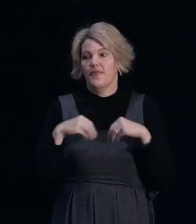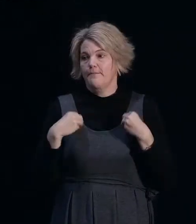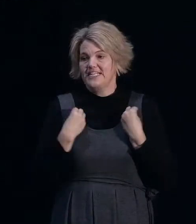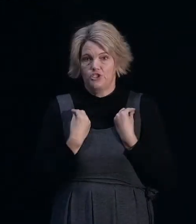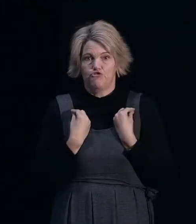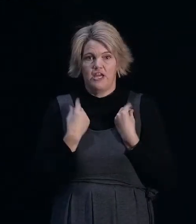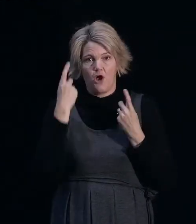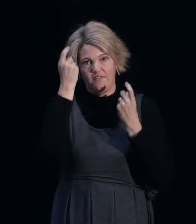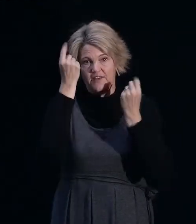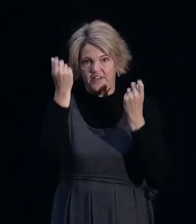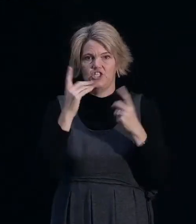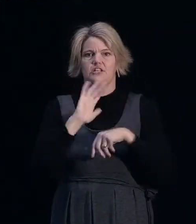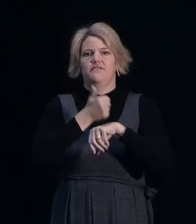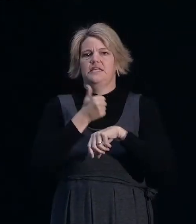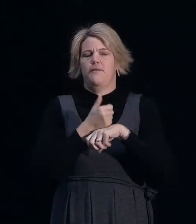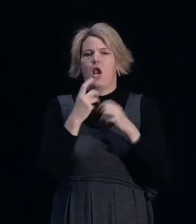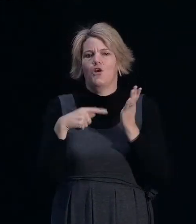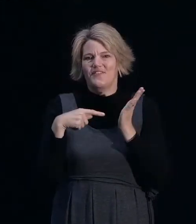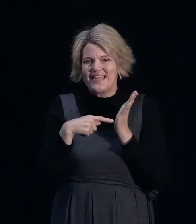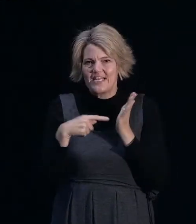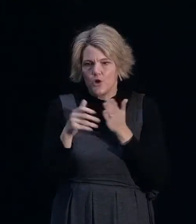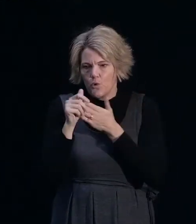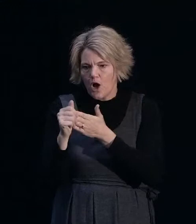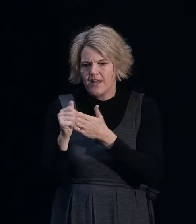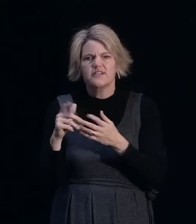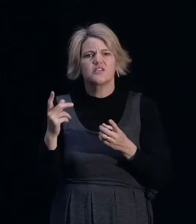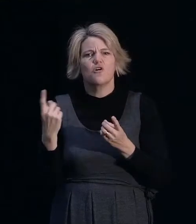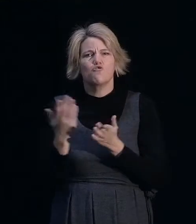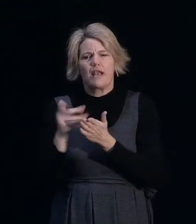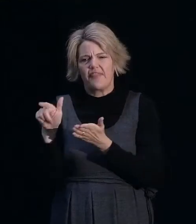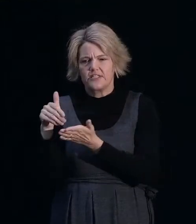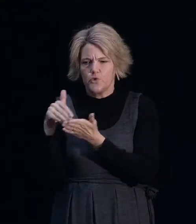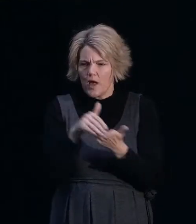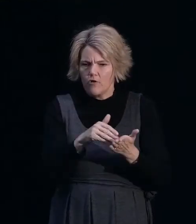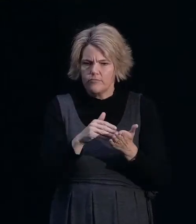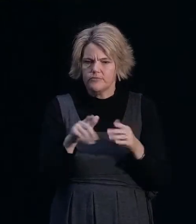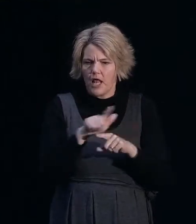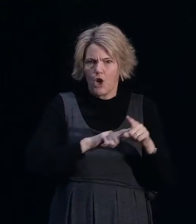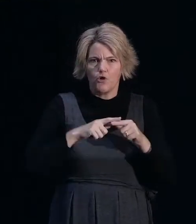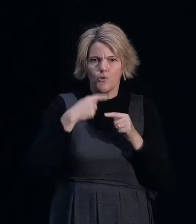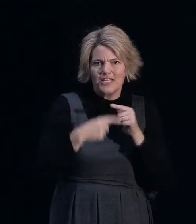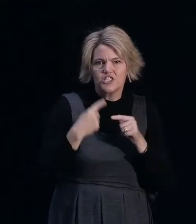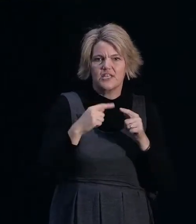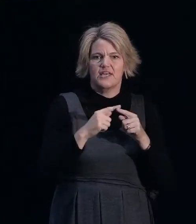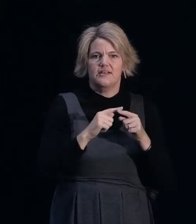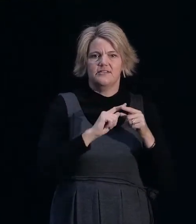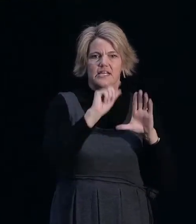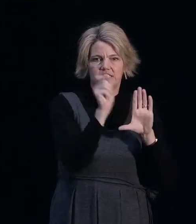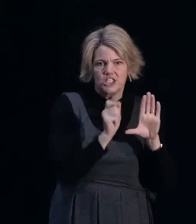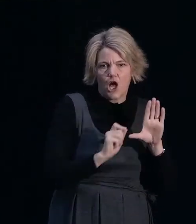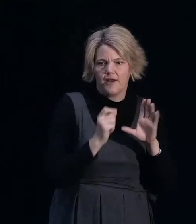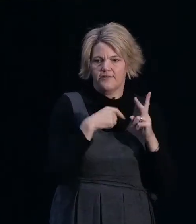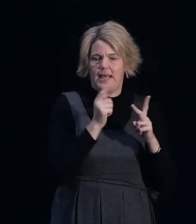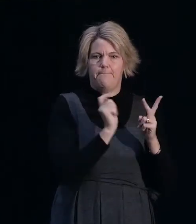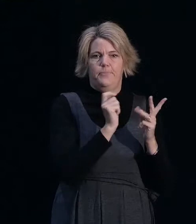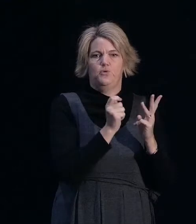a lot of technical guidance, just to help the local engineers, designers and builders to crack on and get the rebuild work